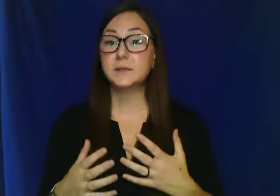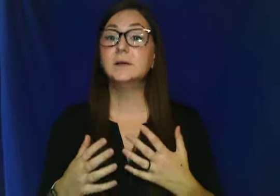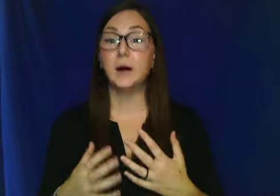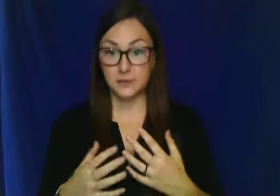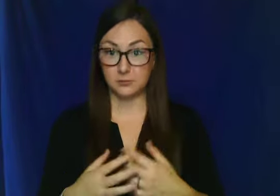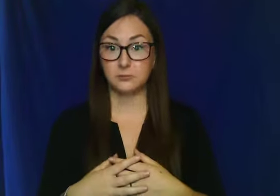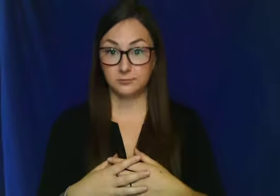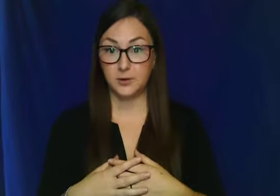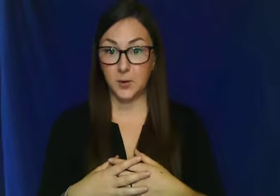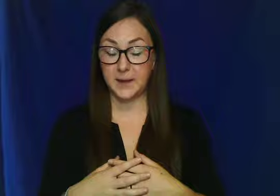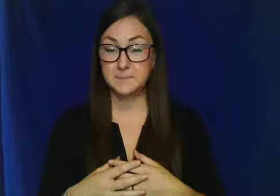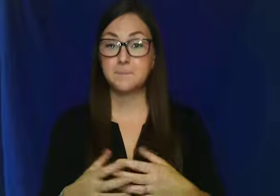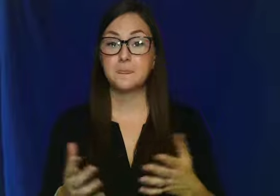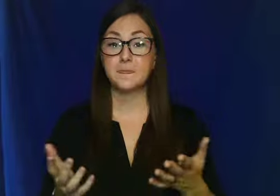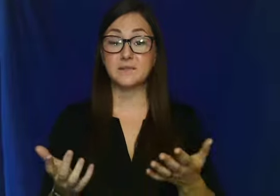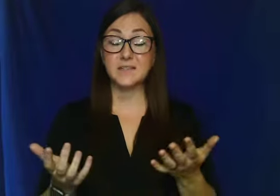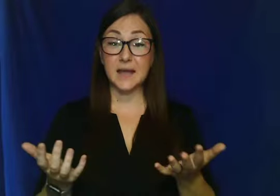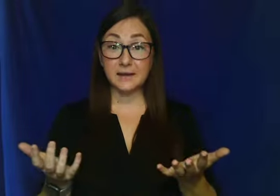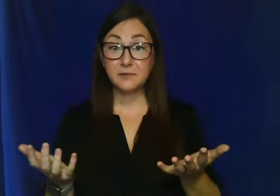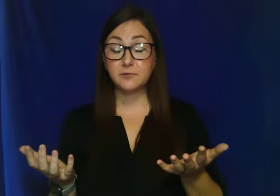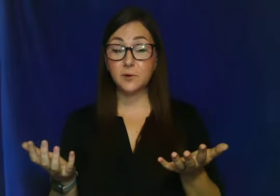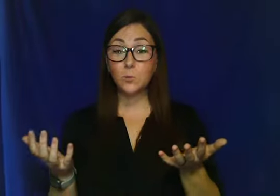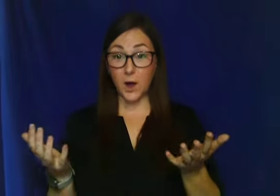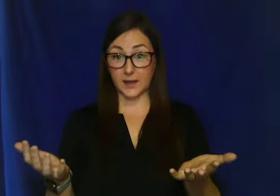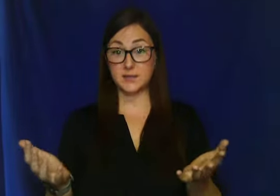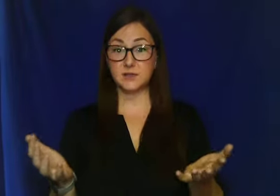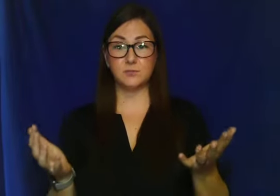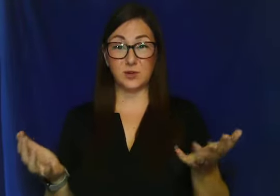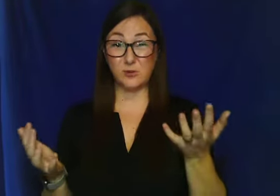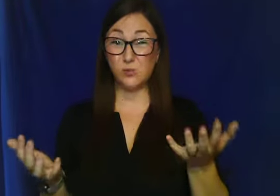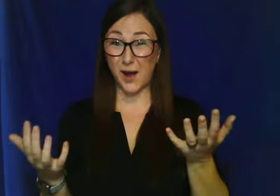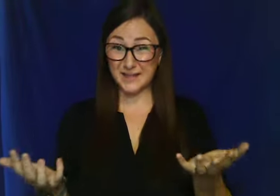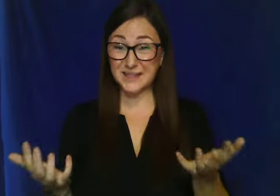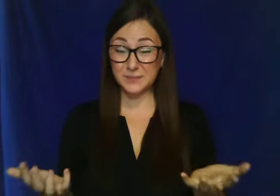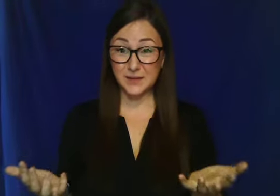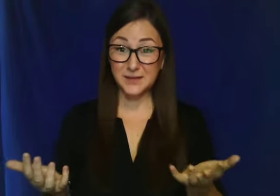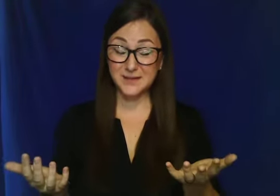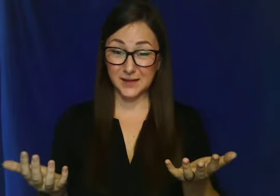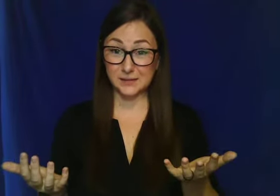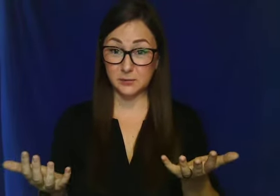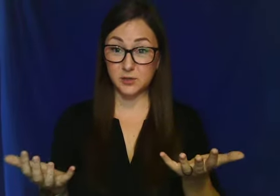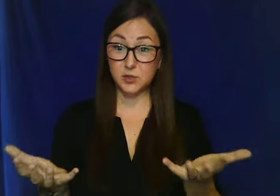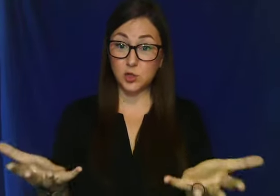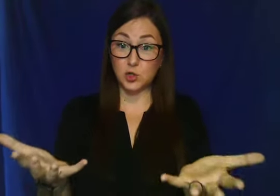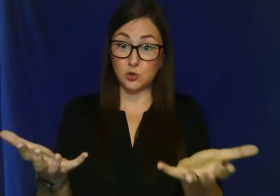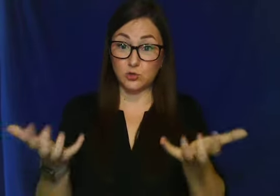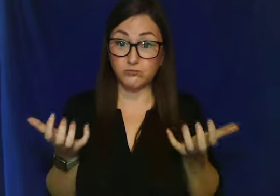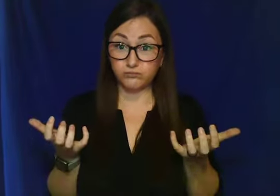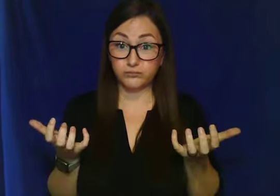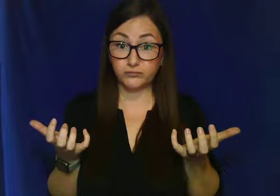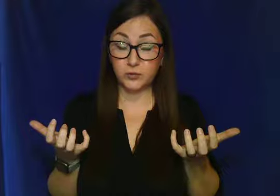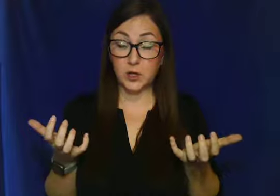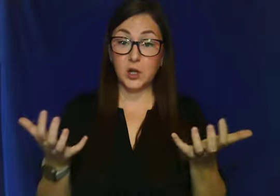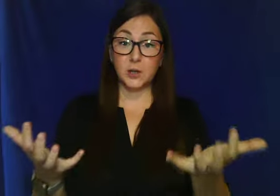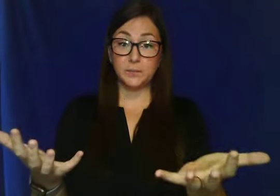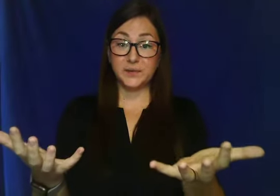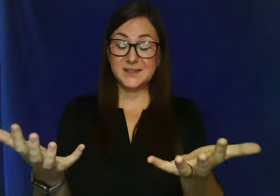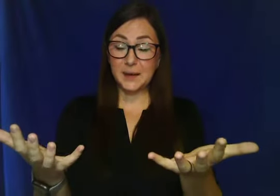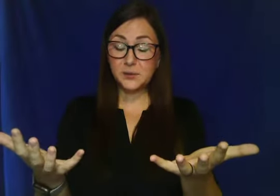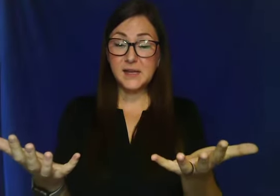alone. Okay? Now the sign for want, when you want something in sign language, you simultaneously